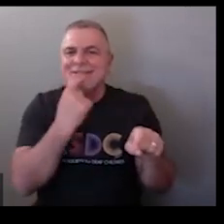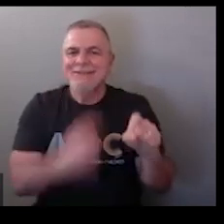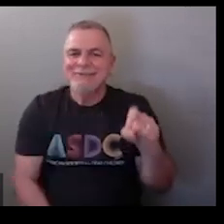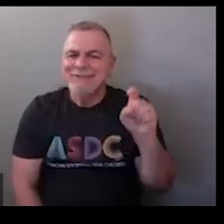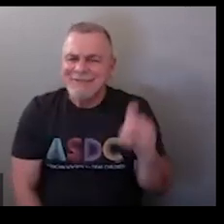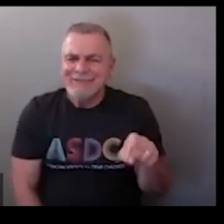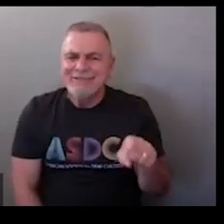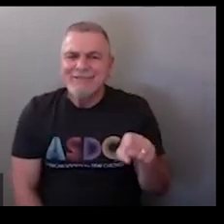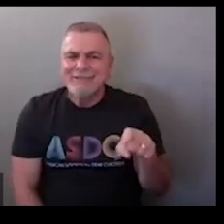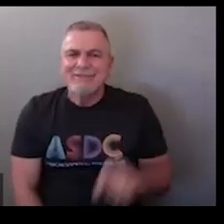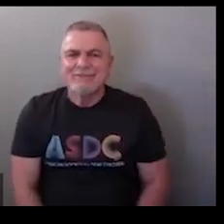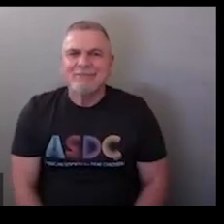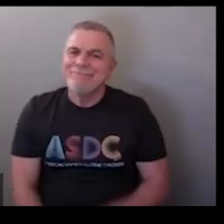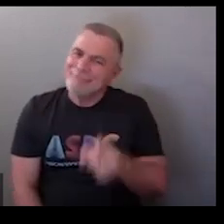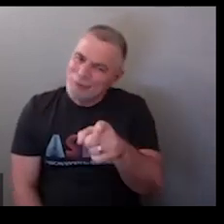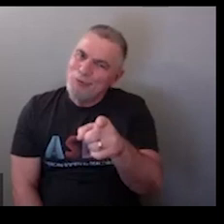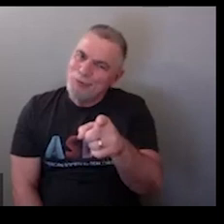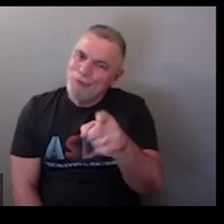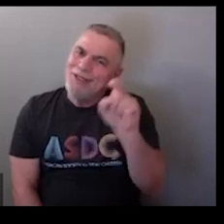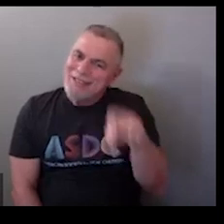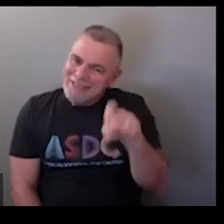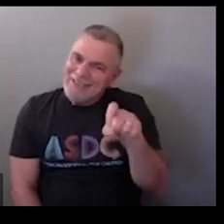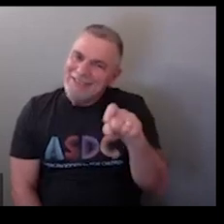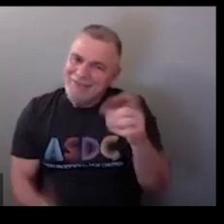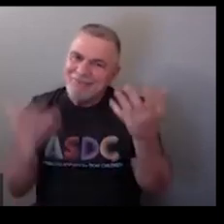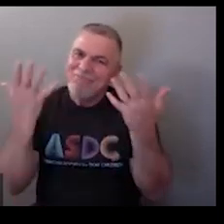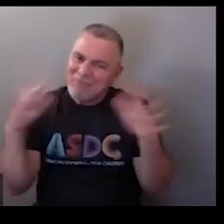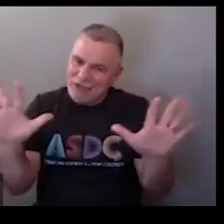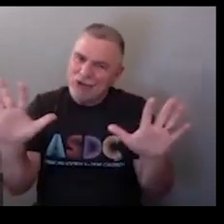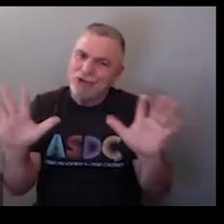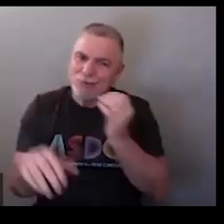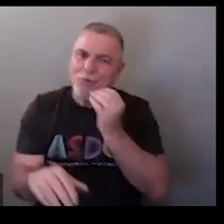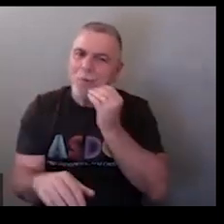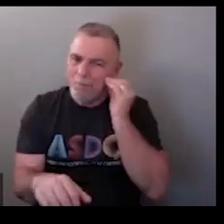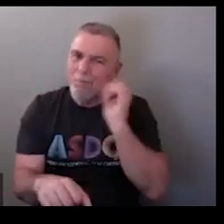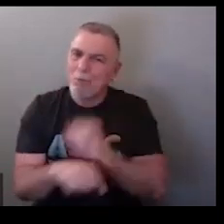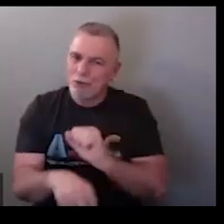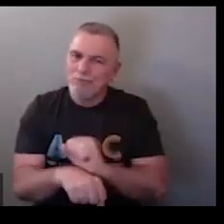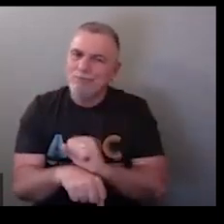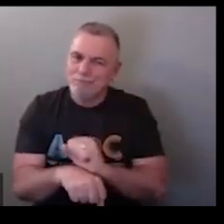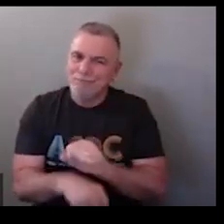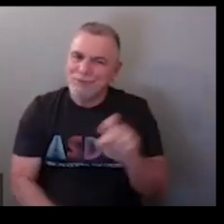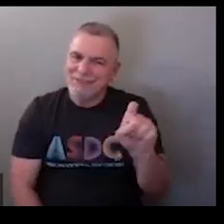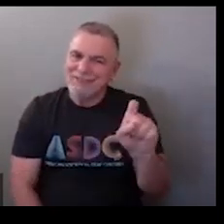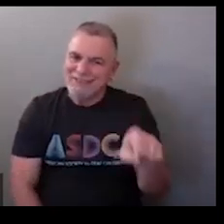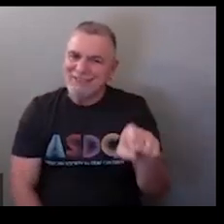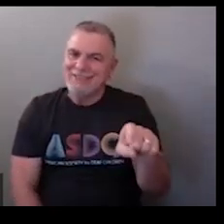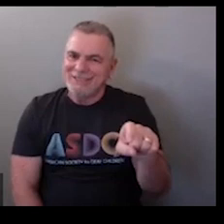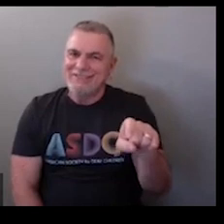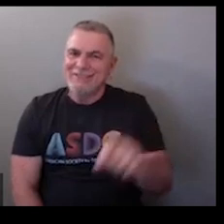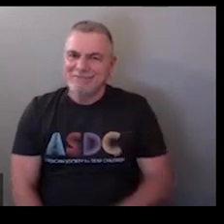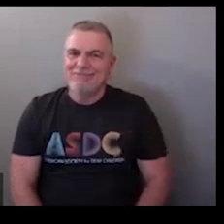notice the non-manual marker on my mouth kind of clenched teeth like need like you need to finish your homework